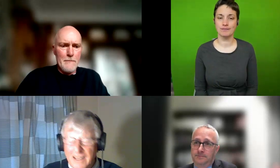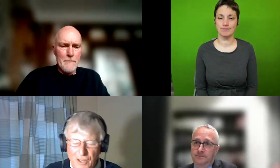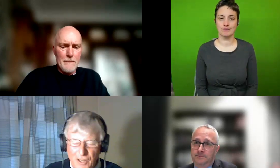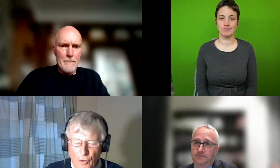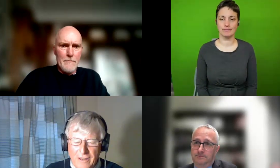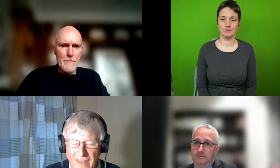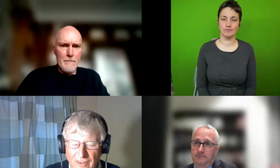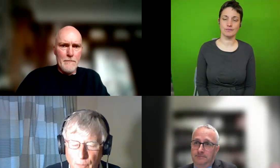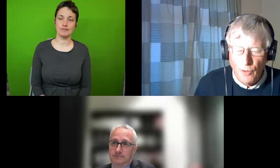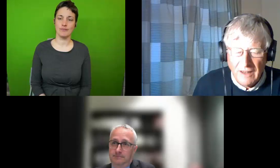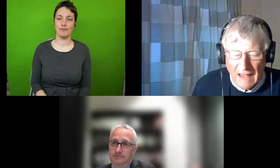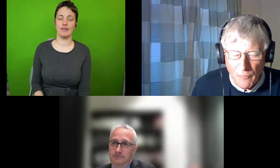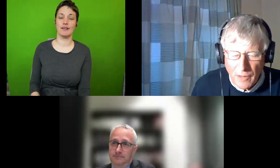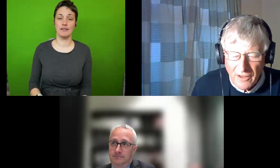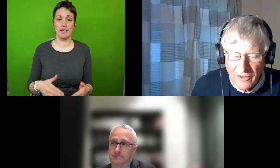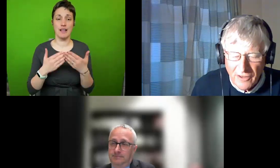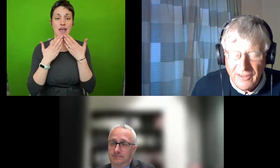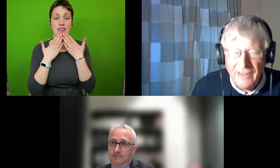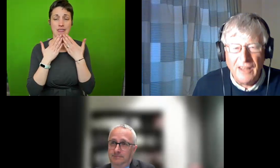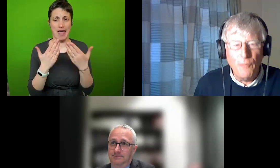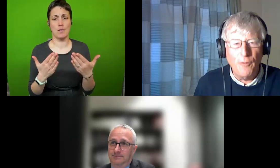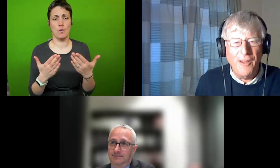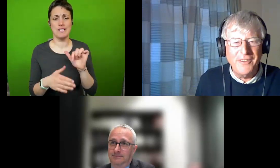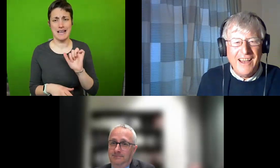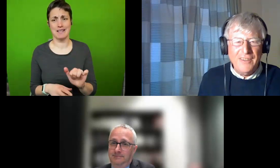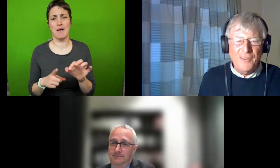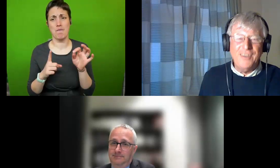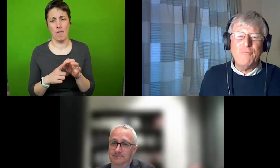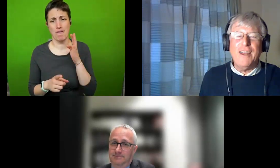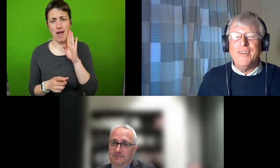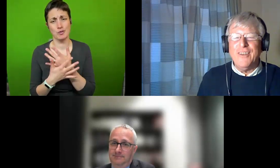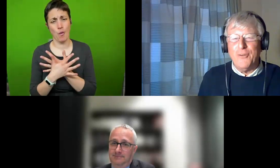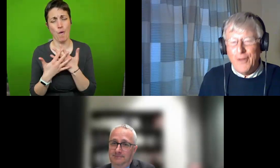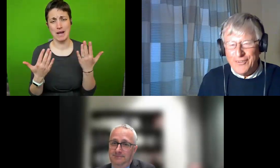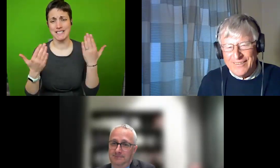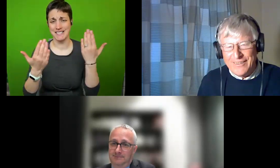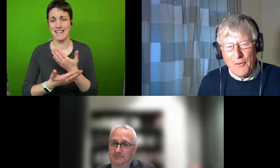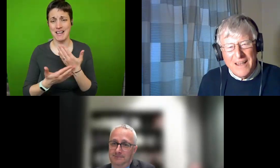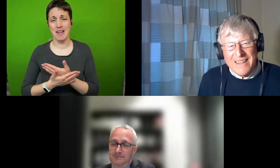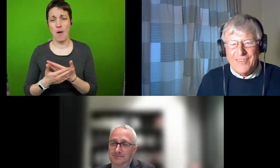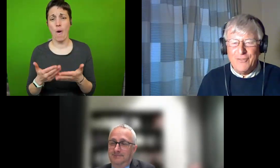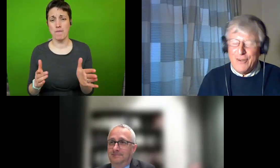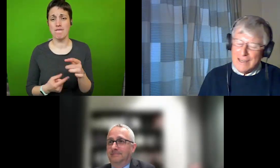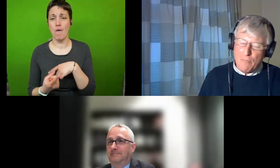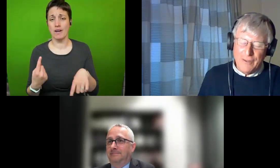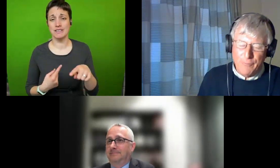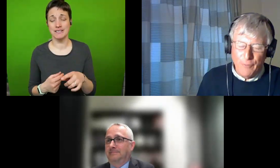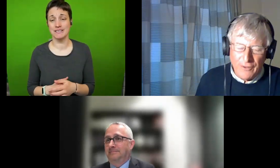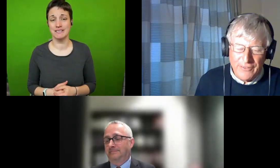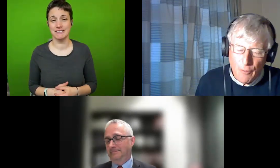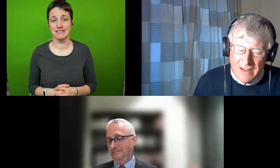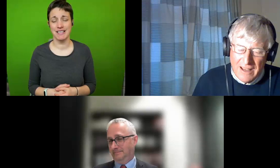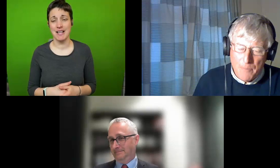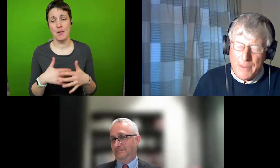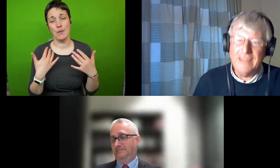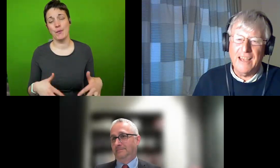thank you and yes paul haven't we heard uh an awful lot tonight it's open to us and so that's really wonderful